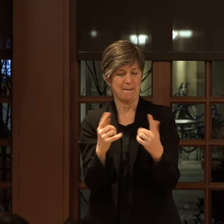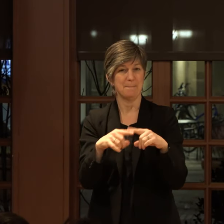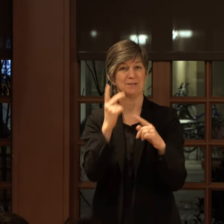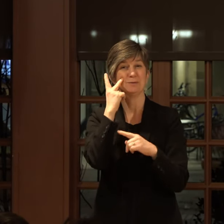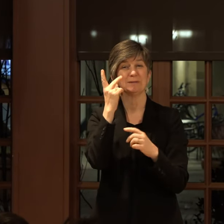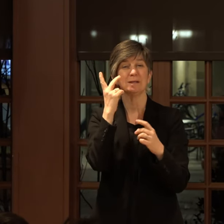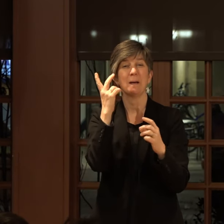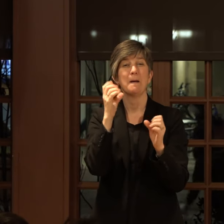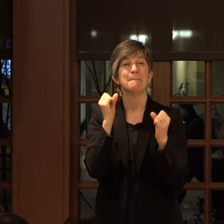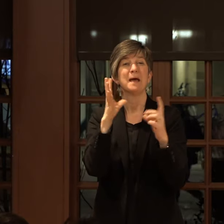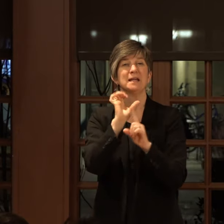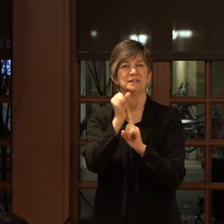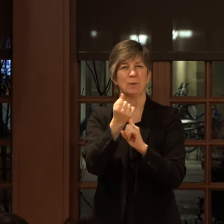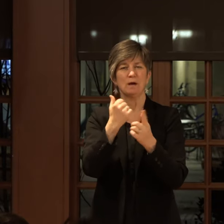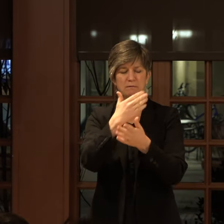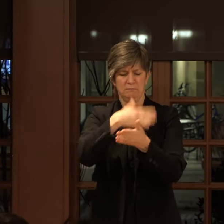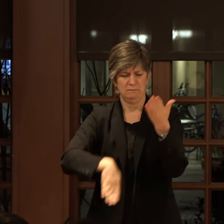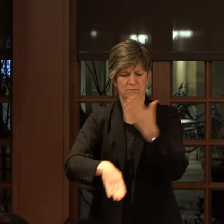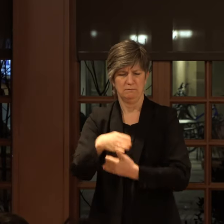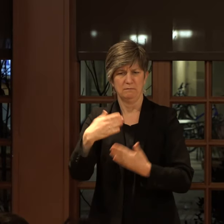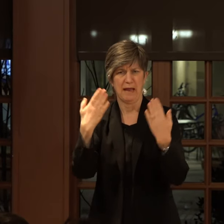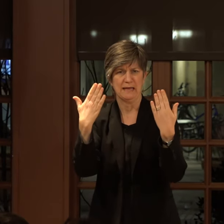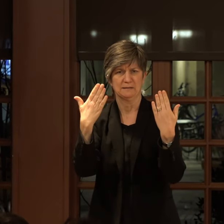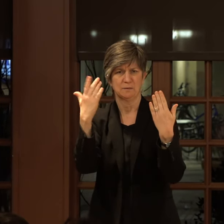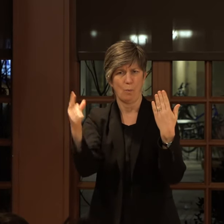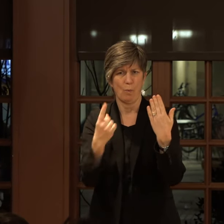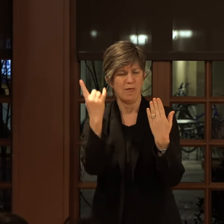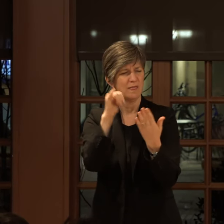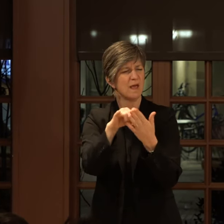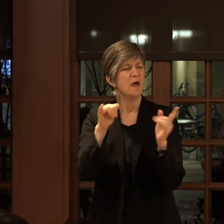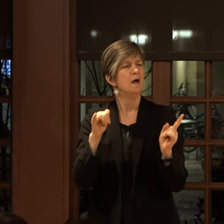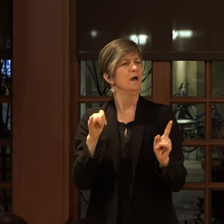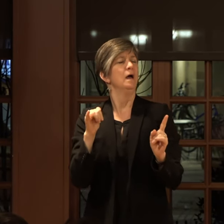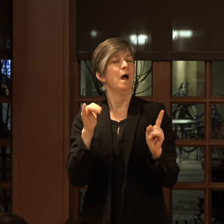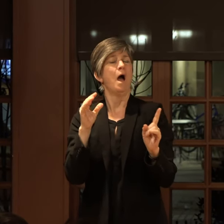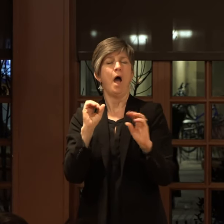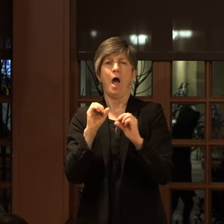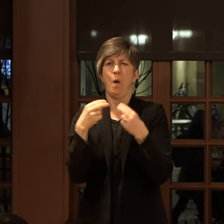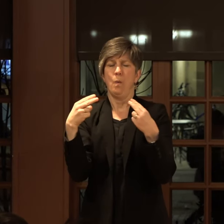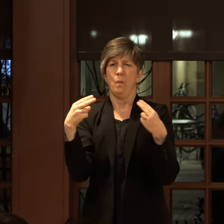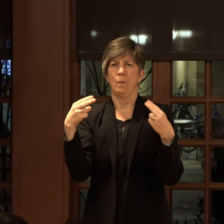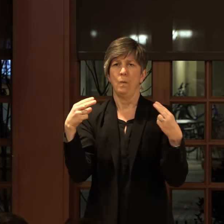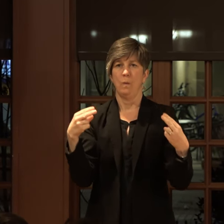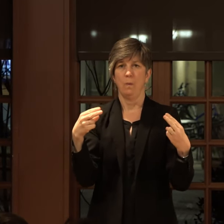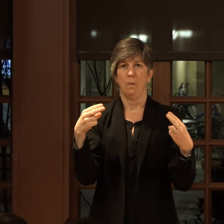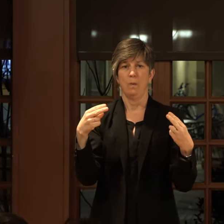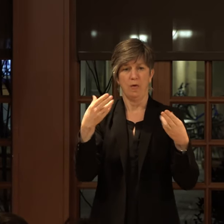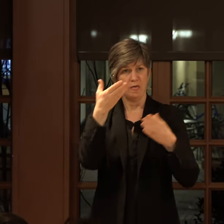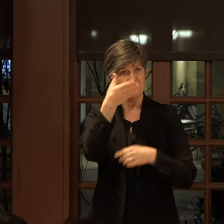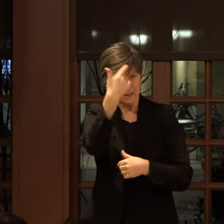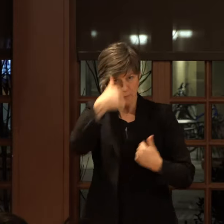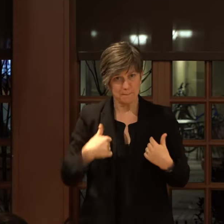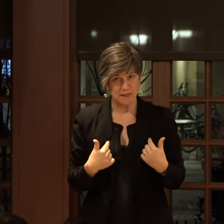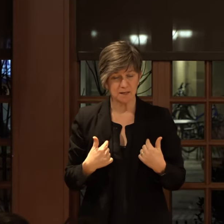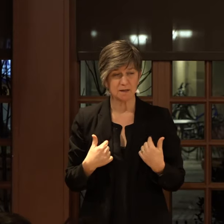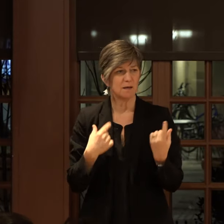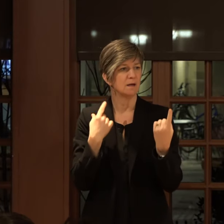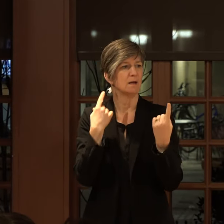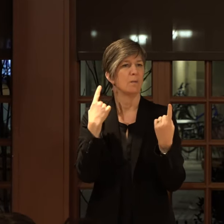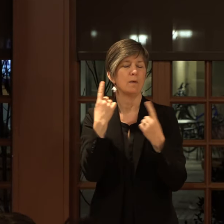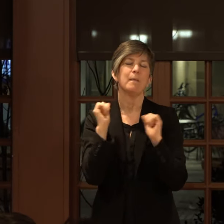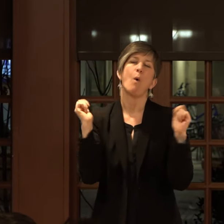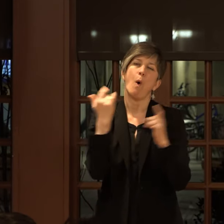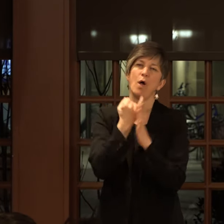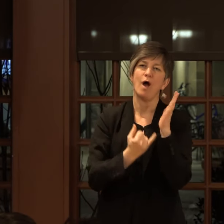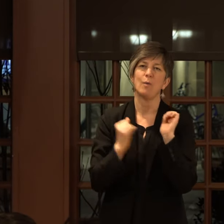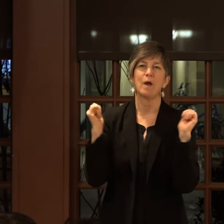instances of disembodied hands was just, I was just like, oh, this is for me, right? Which is what we think about all art,